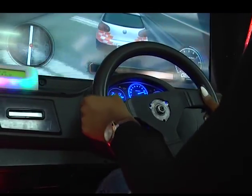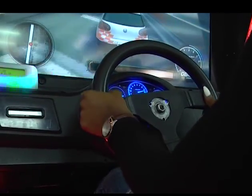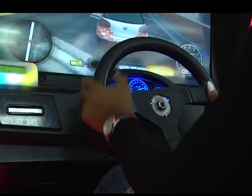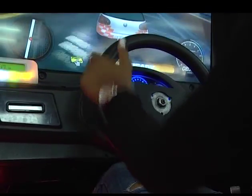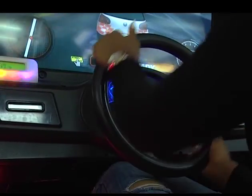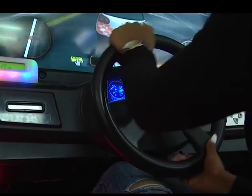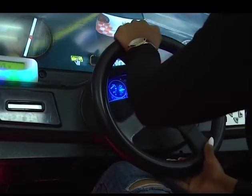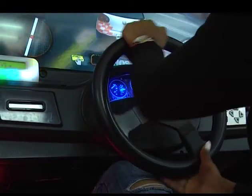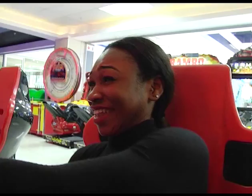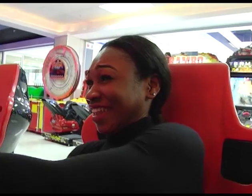you want them to